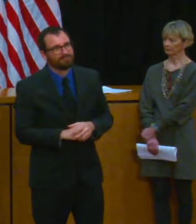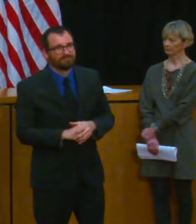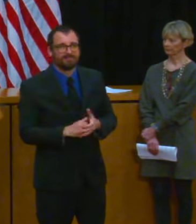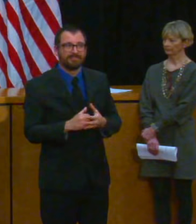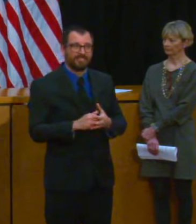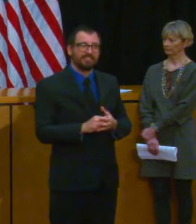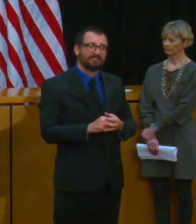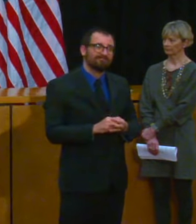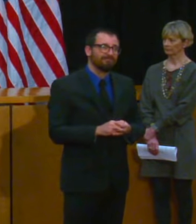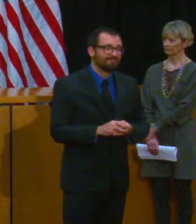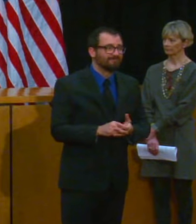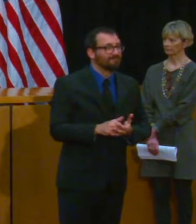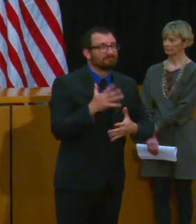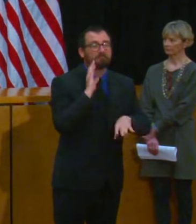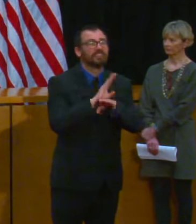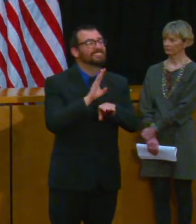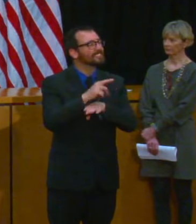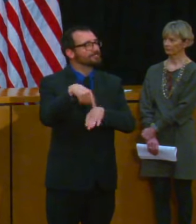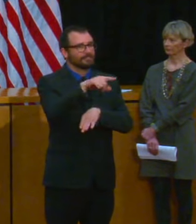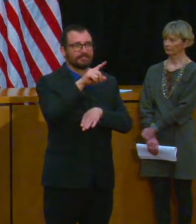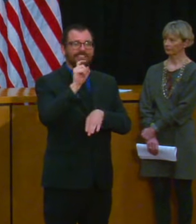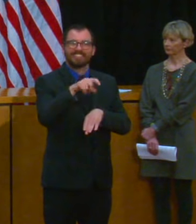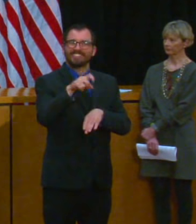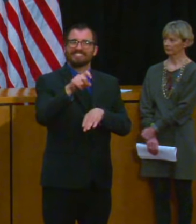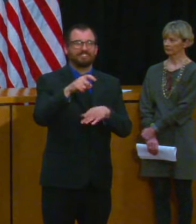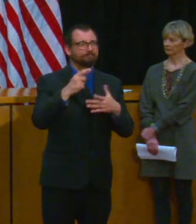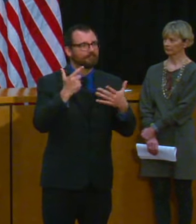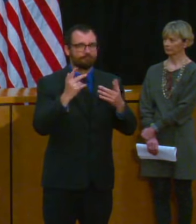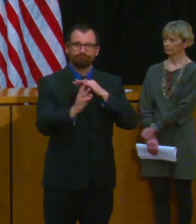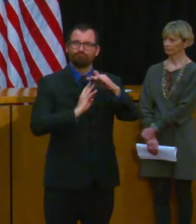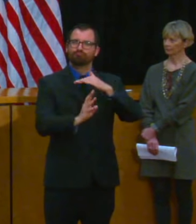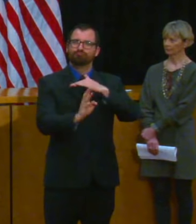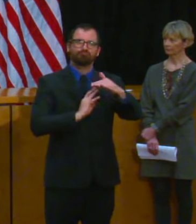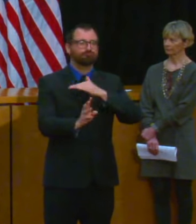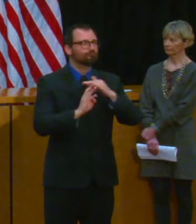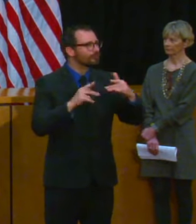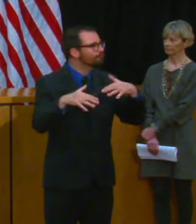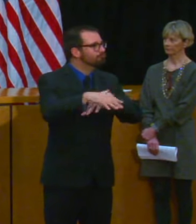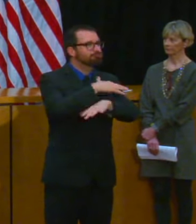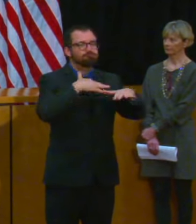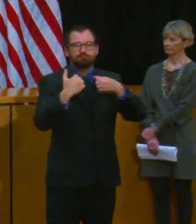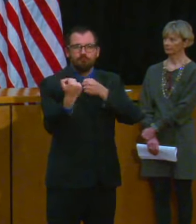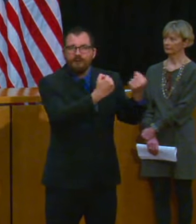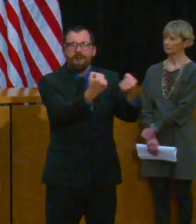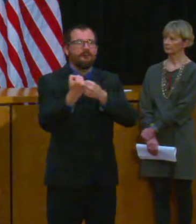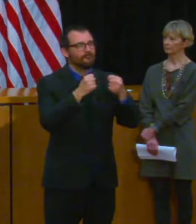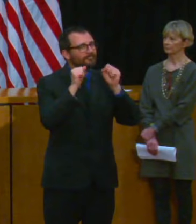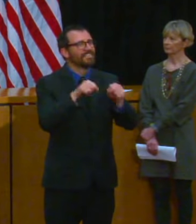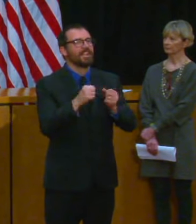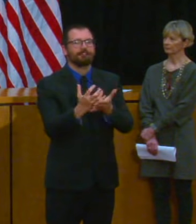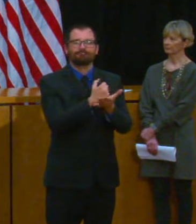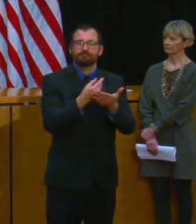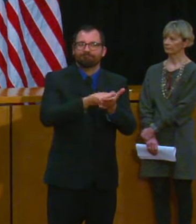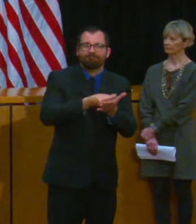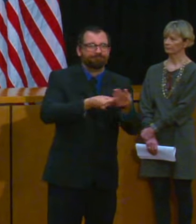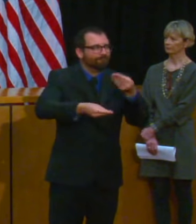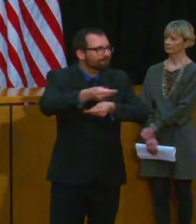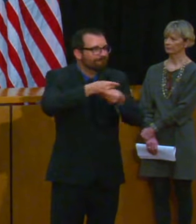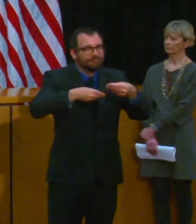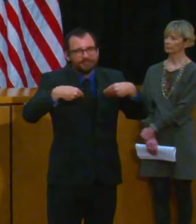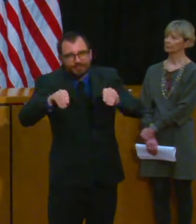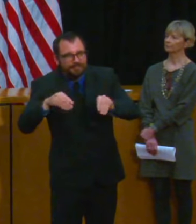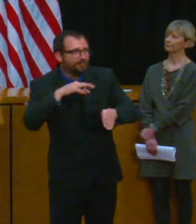downtowns here in Massachusetts are all about and this work is obviously going to be critical to our ability to make sure